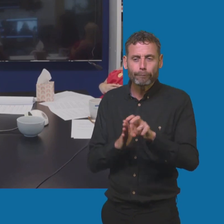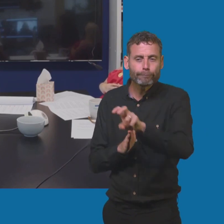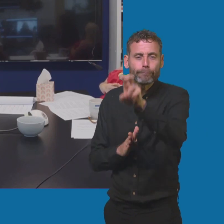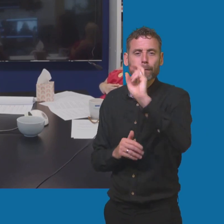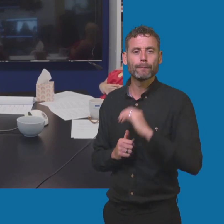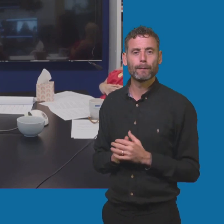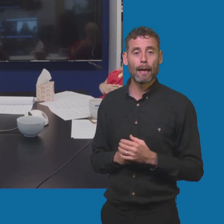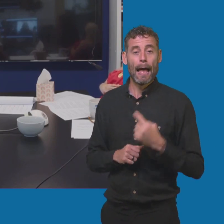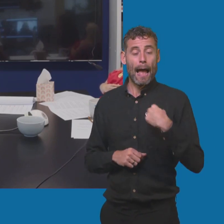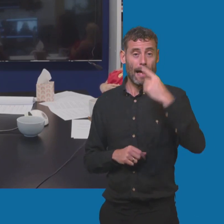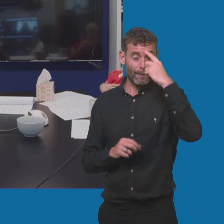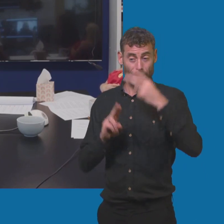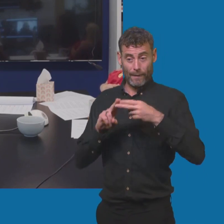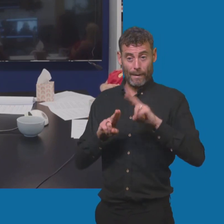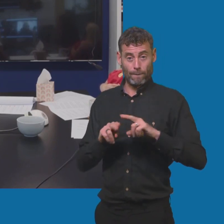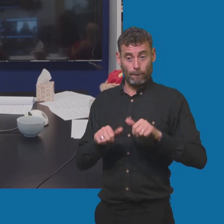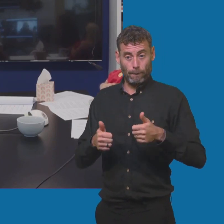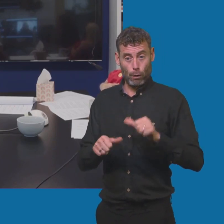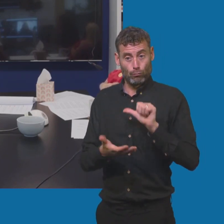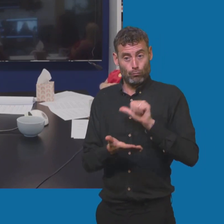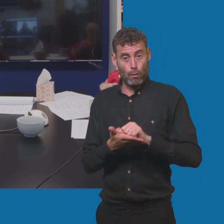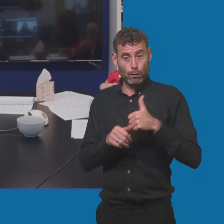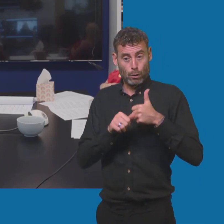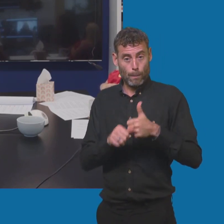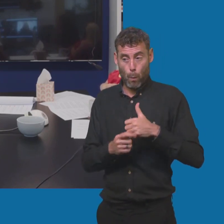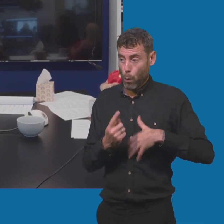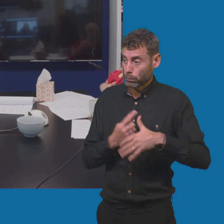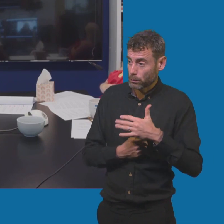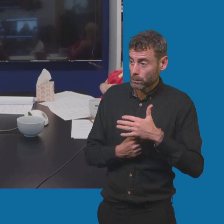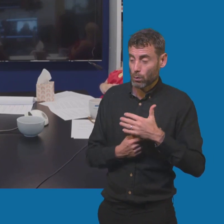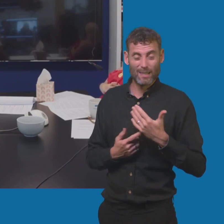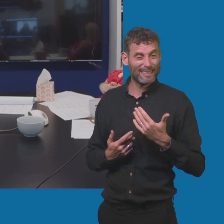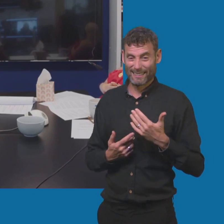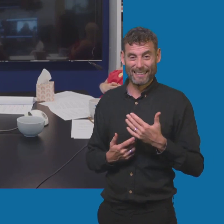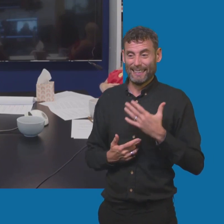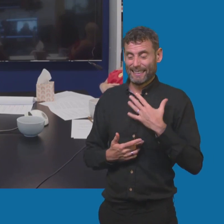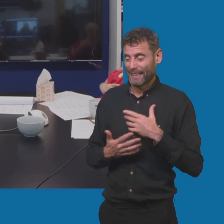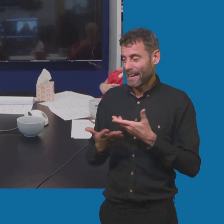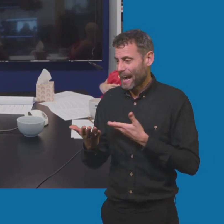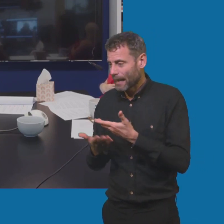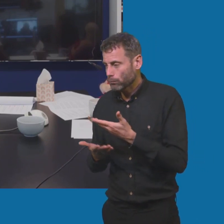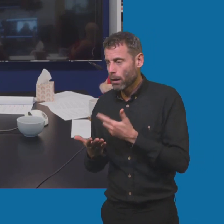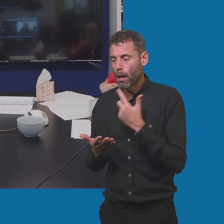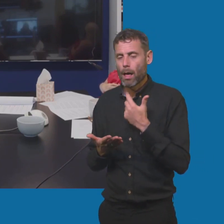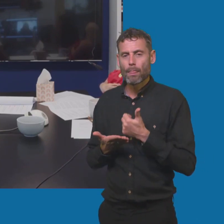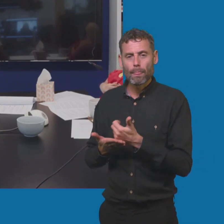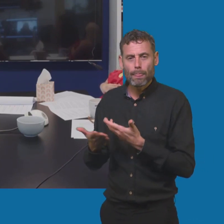right support network or if they don't, they need to find it in a counsellor or a therapist or teachers